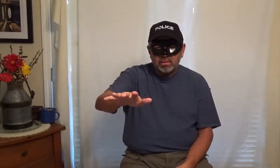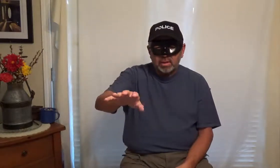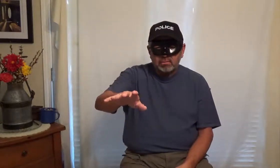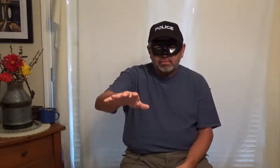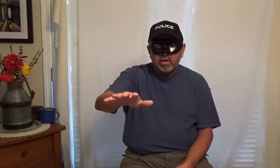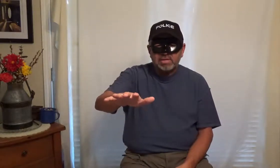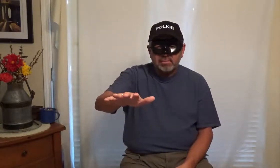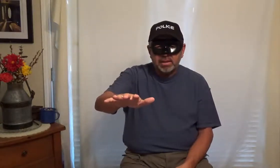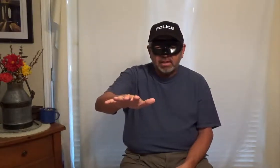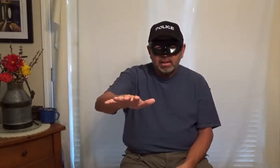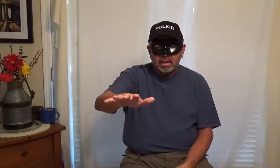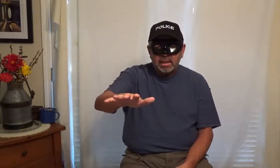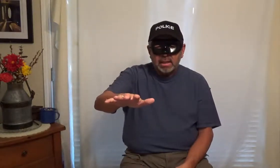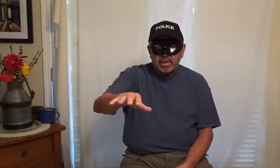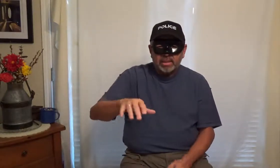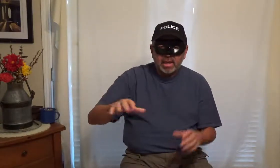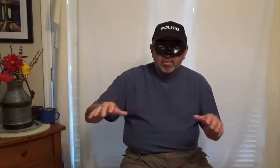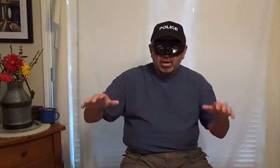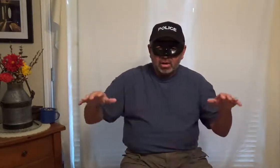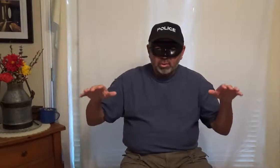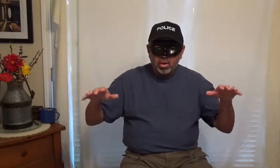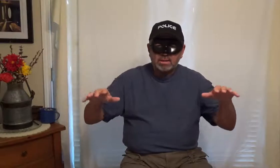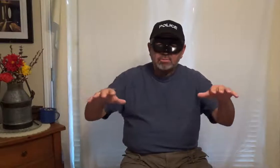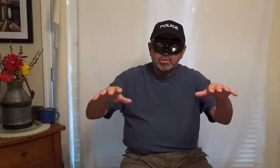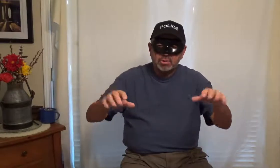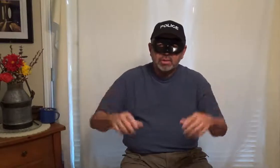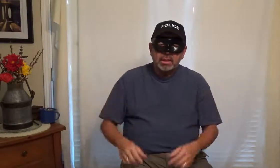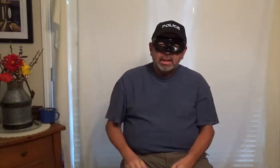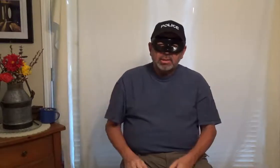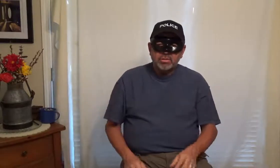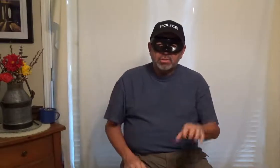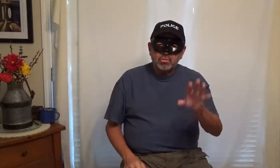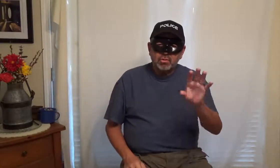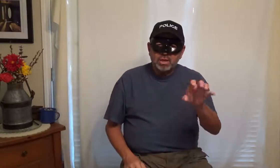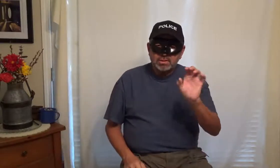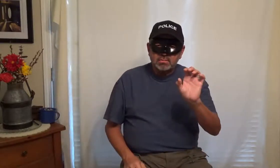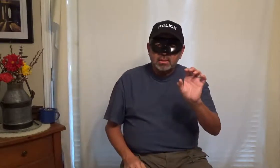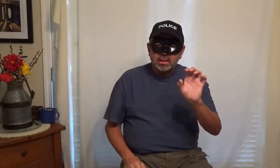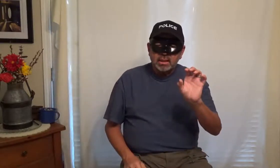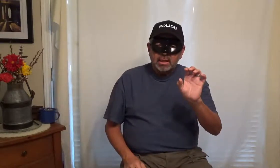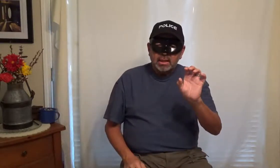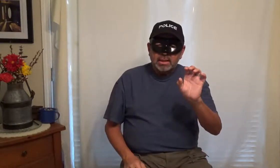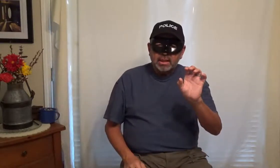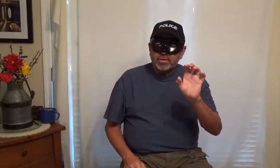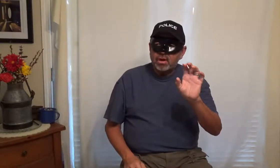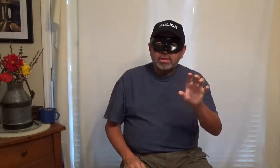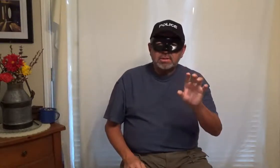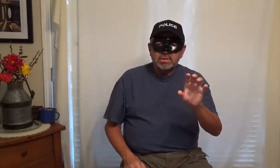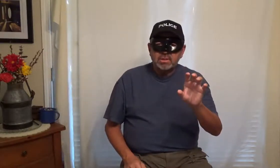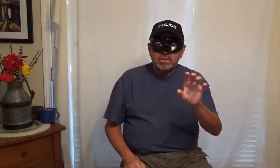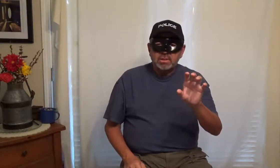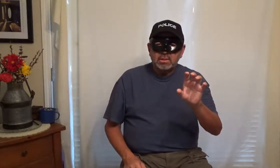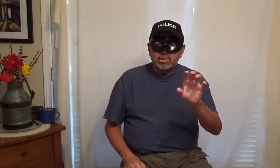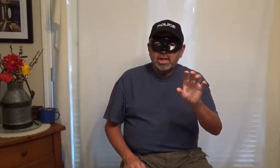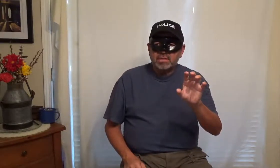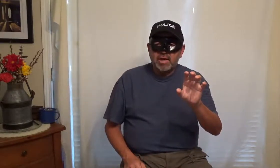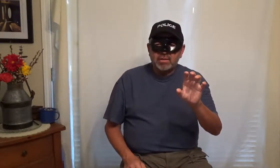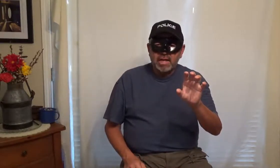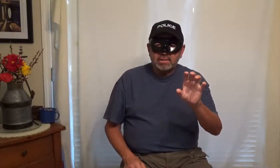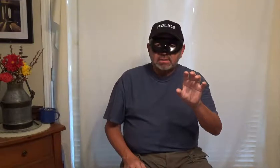false that beer and we got off our car we walked up to him and we're just going to arrest him and out of the darkness there were shots fired at us